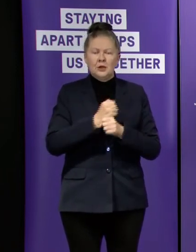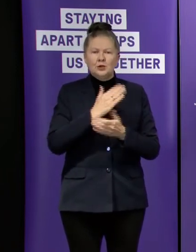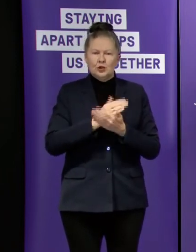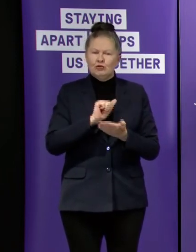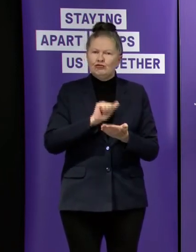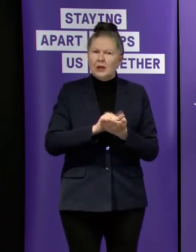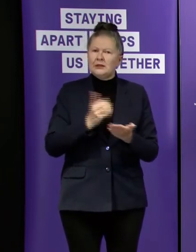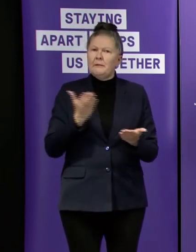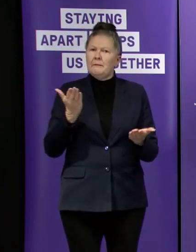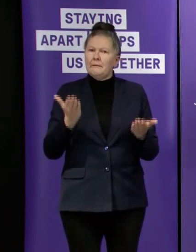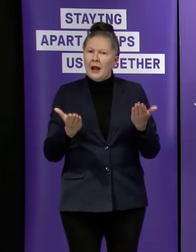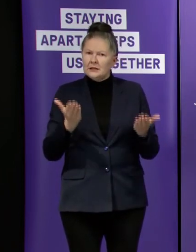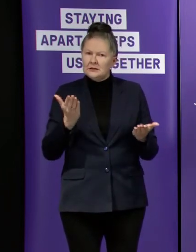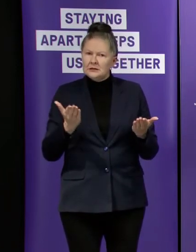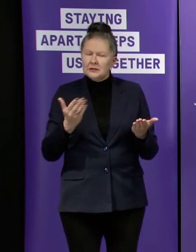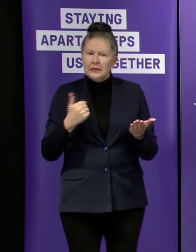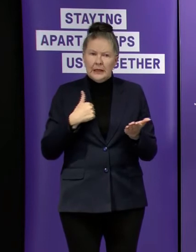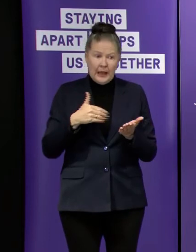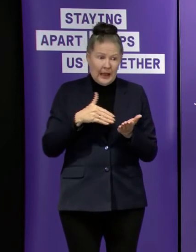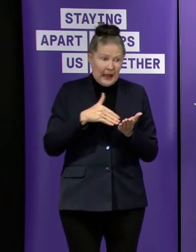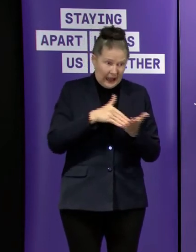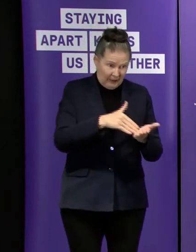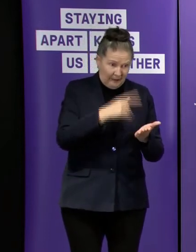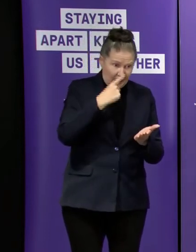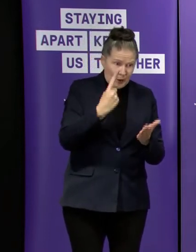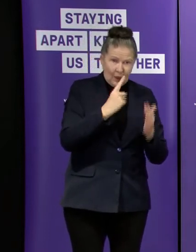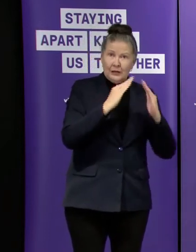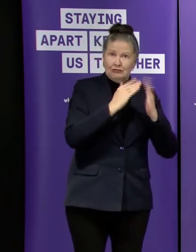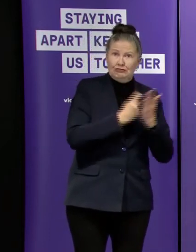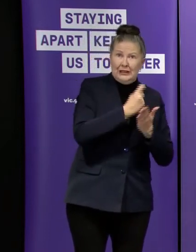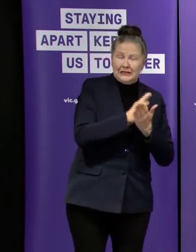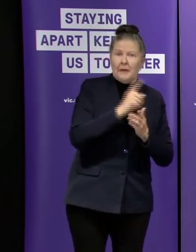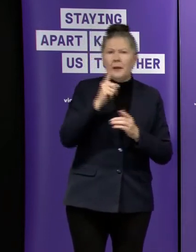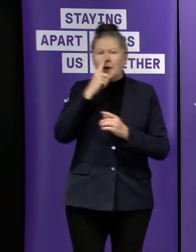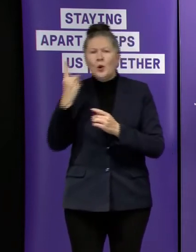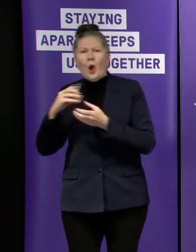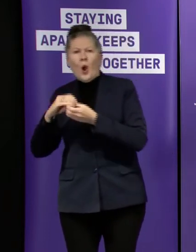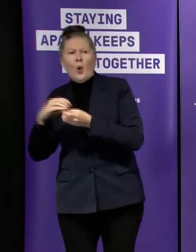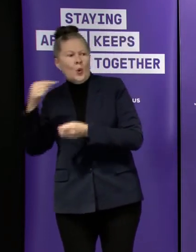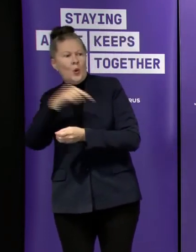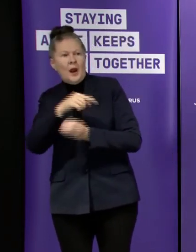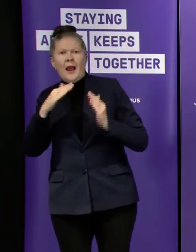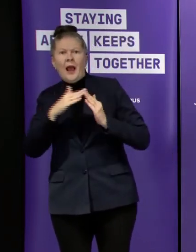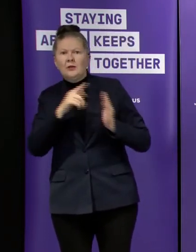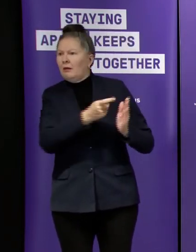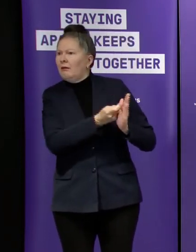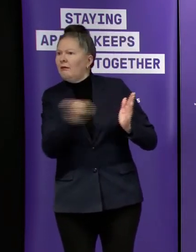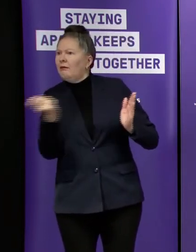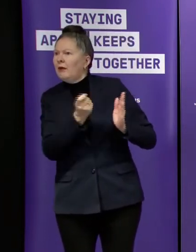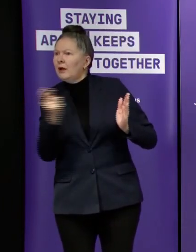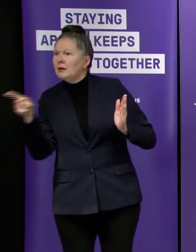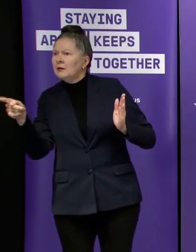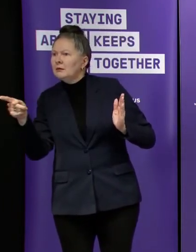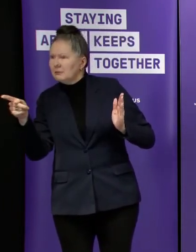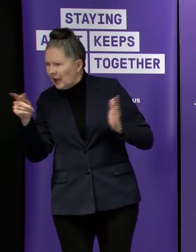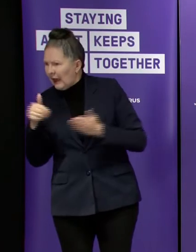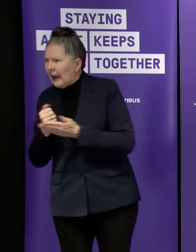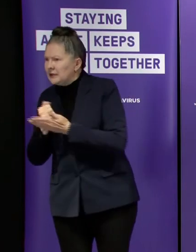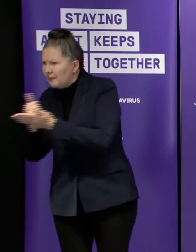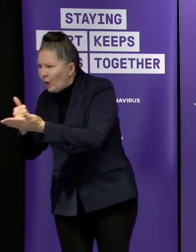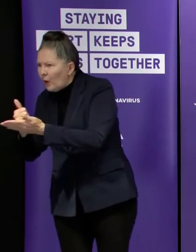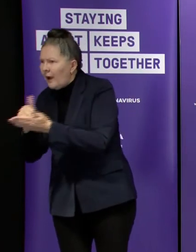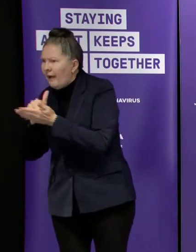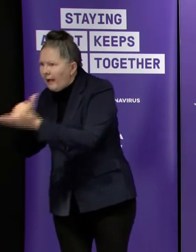balance and we provide support and assistance to landlords who do the right thing by their tenants so um those uh